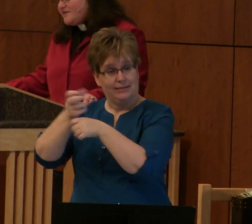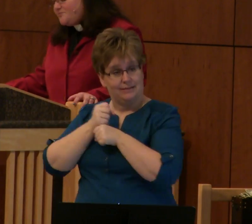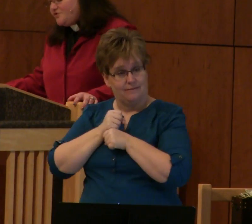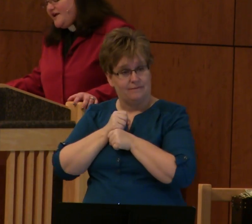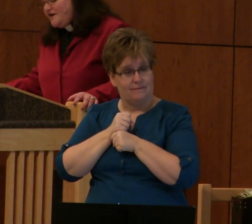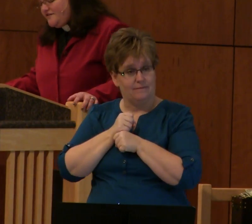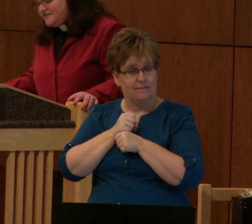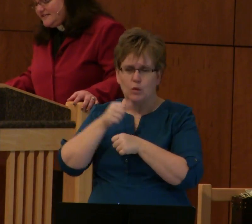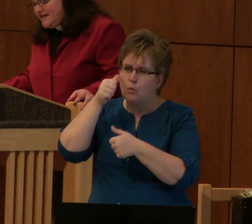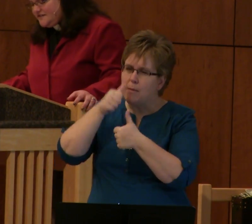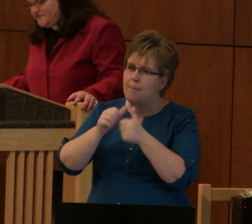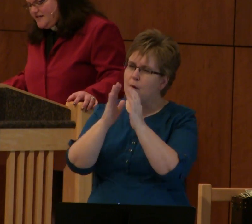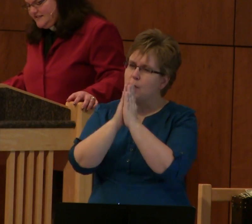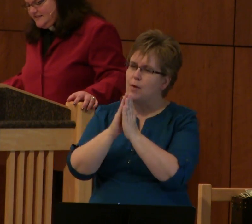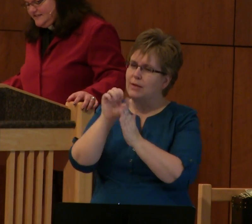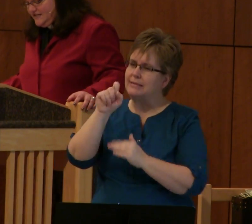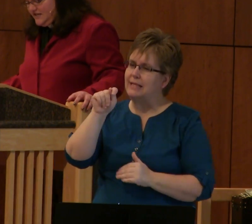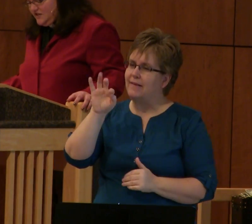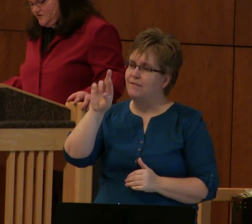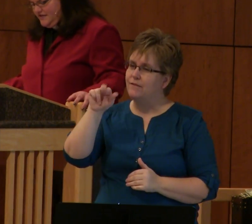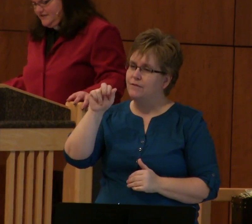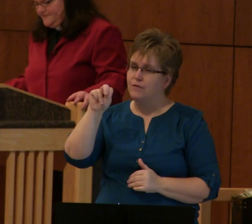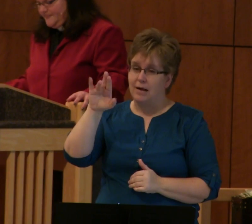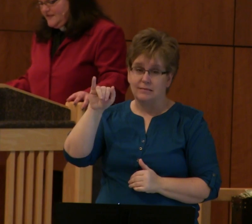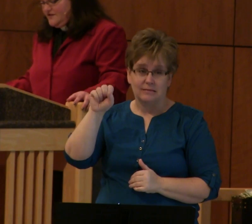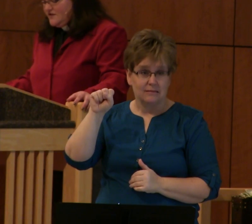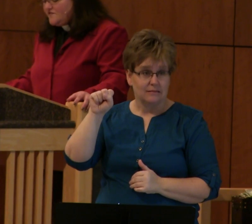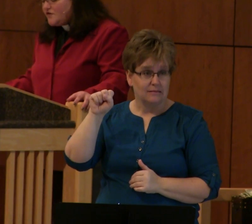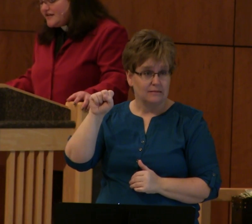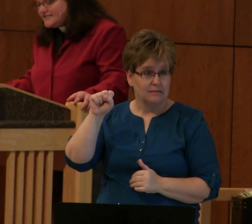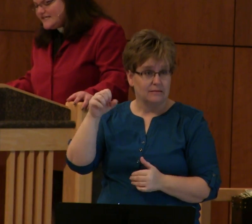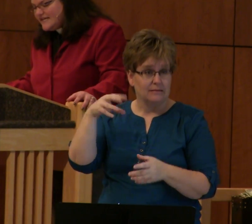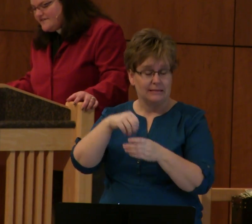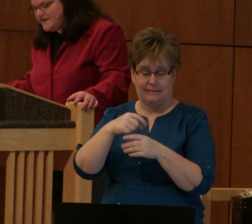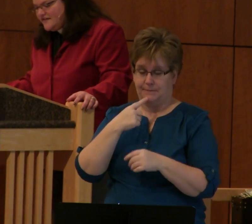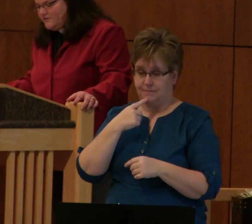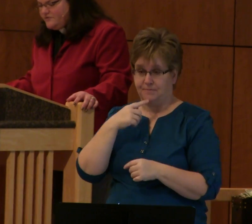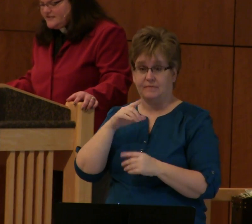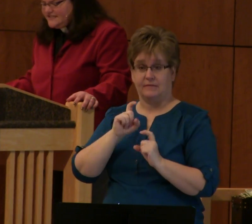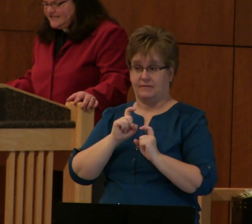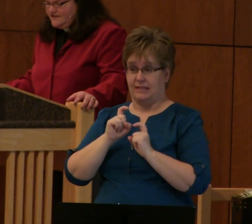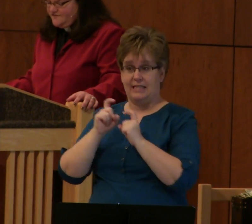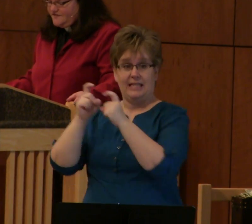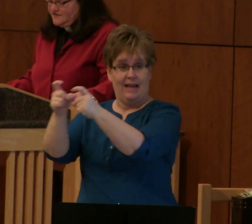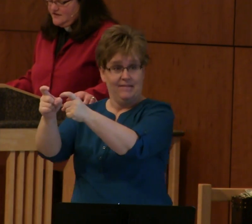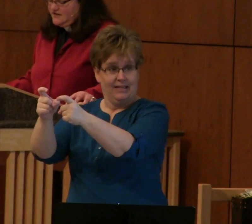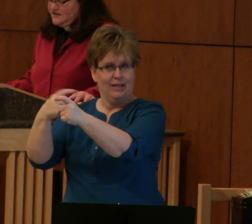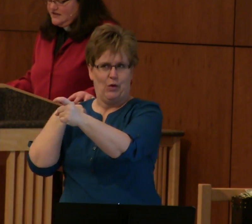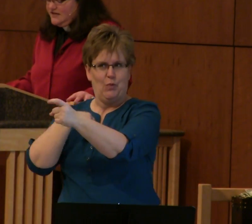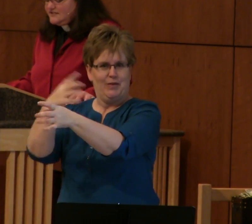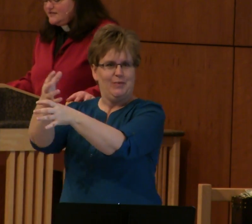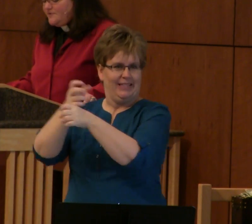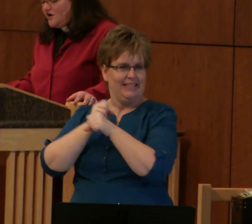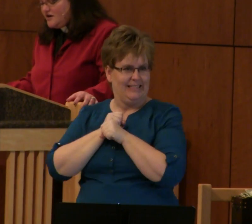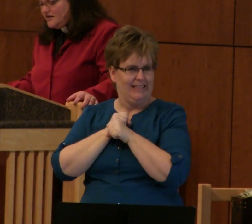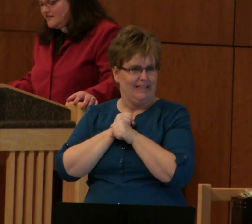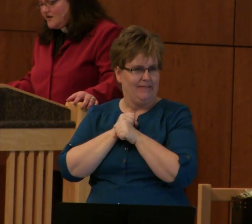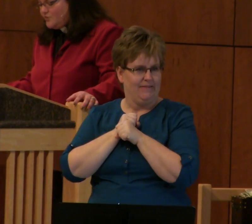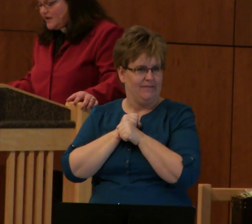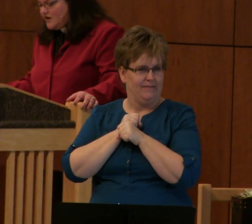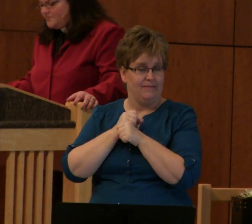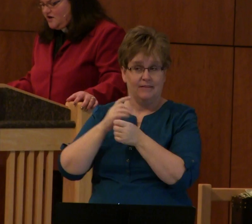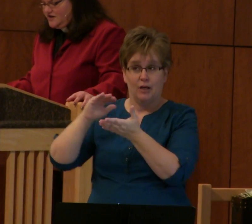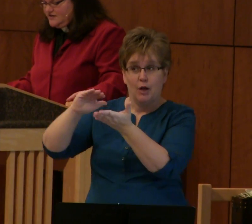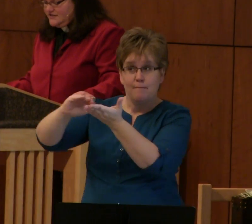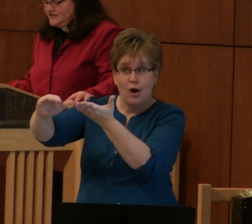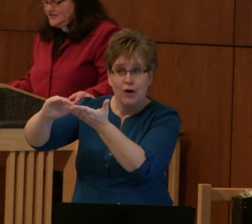Remember the prayer of St. Francis that concluded, for it is in giving that we receive, it is in pardoning